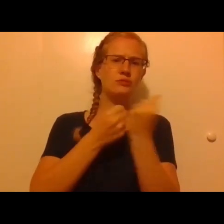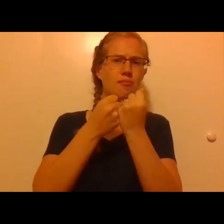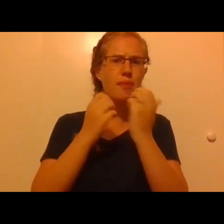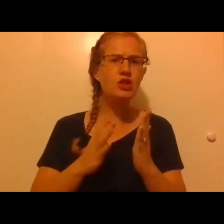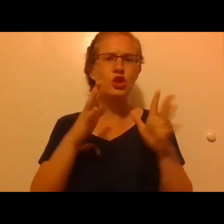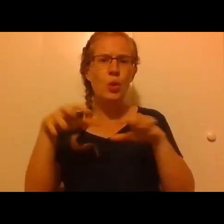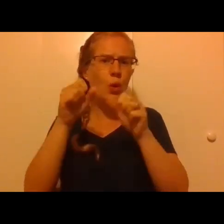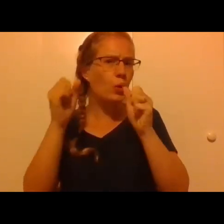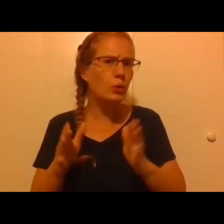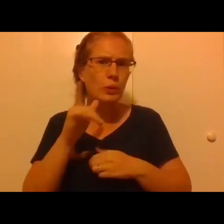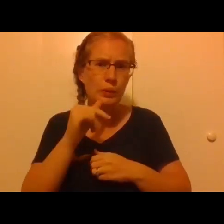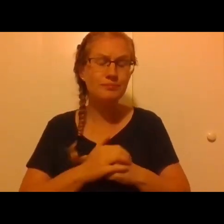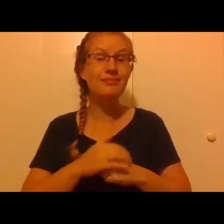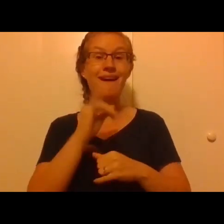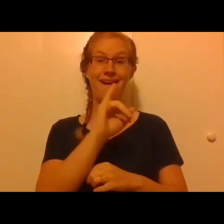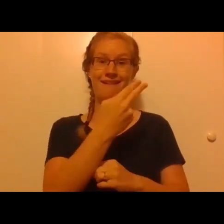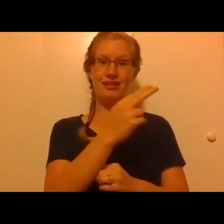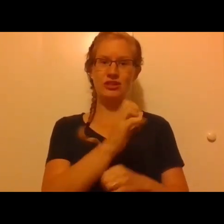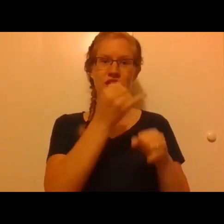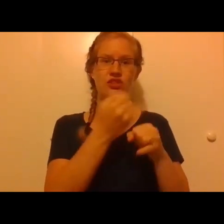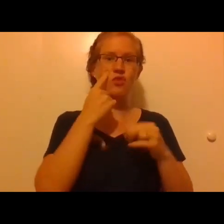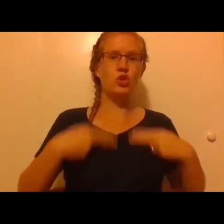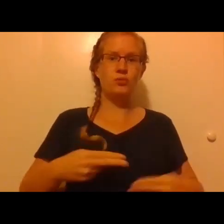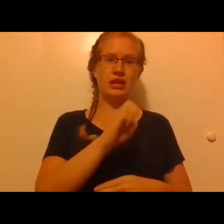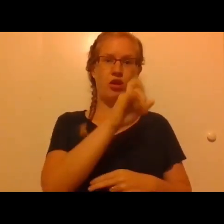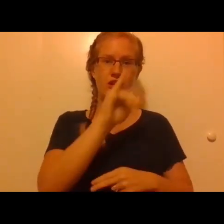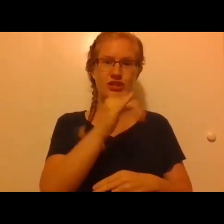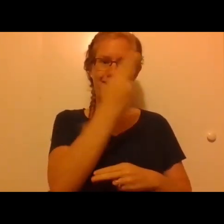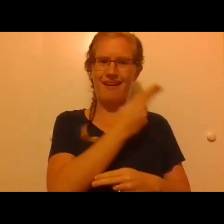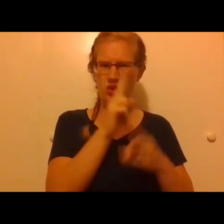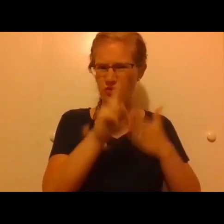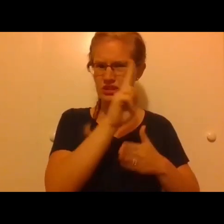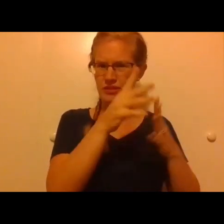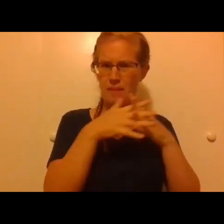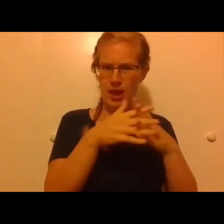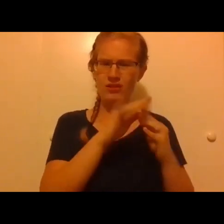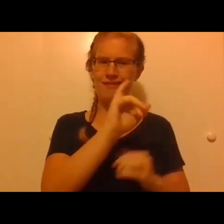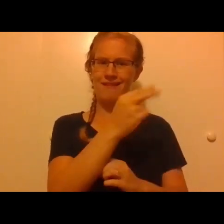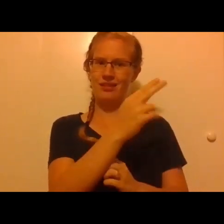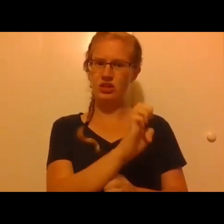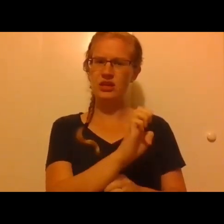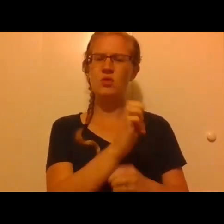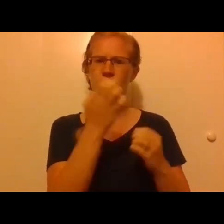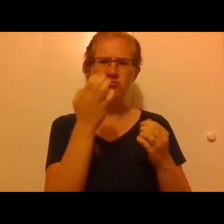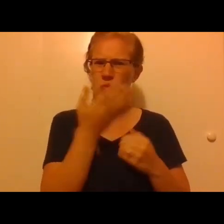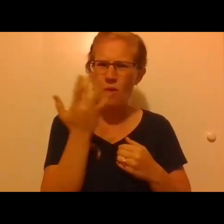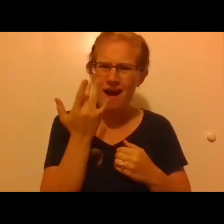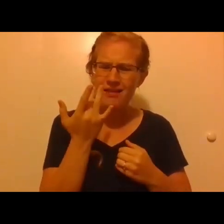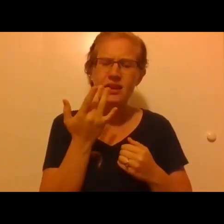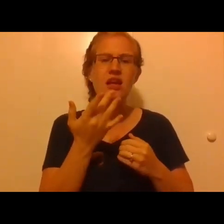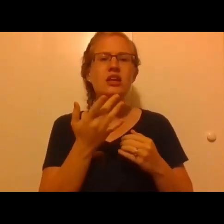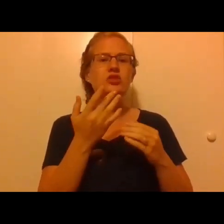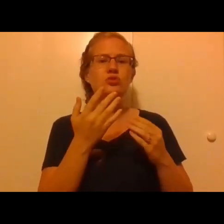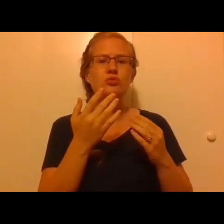our hosts. The Institute for Human Ecology at the Catholic University of America exists to educate university students to, quote,